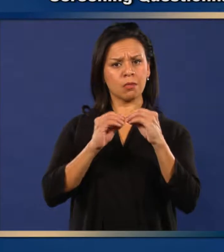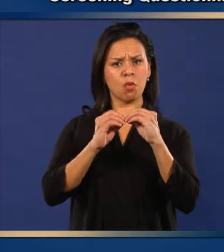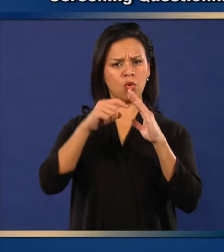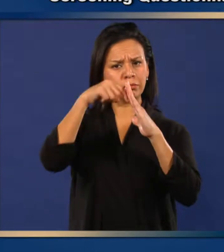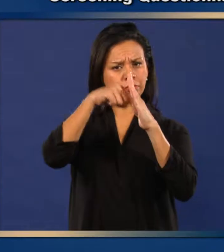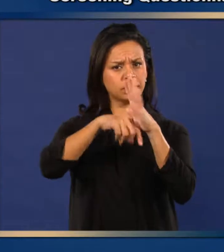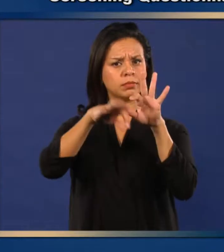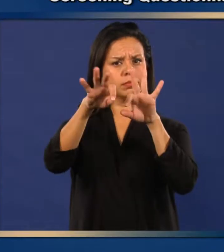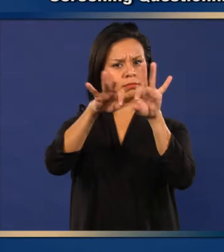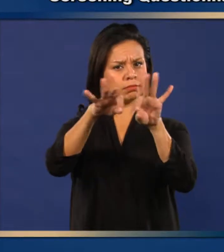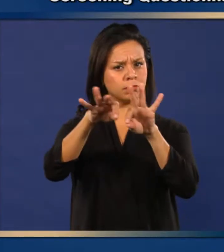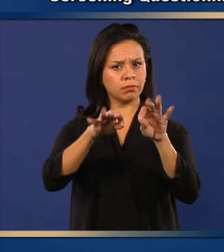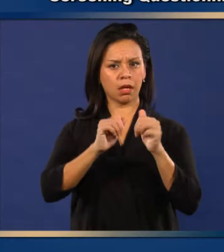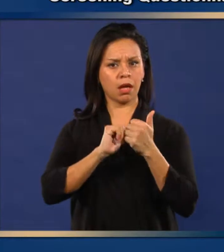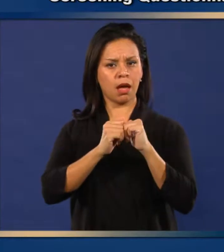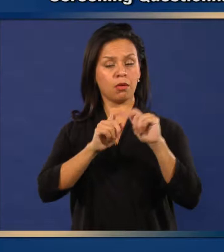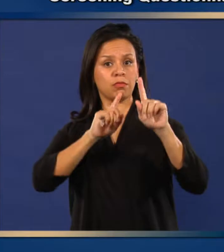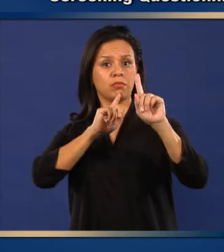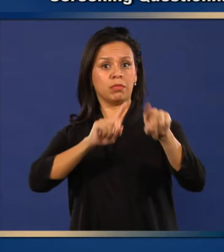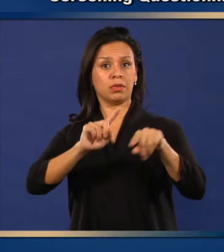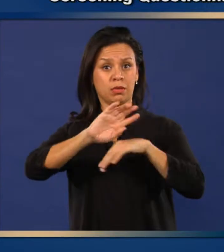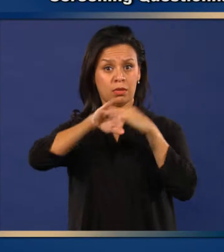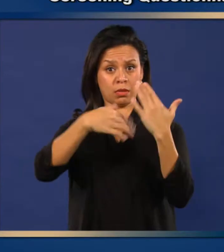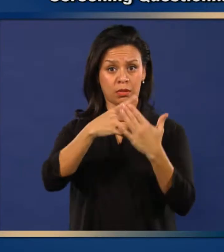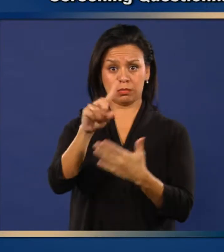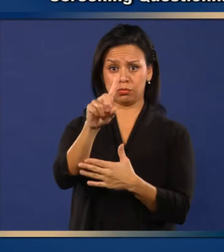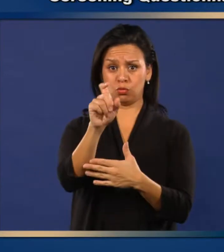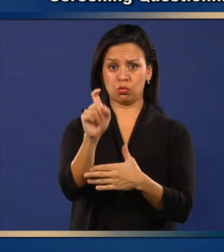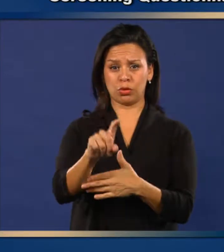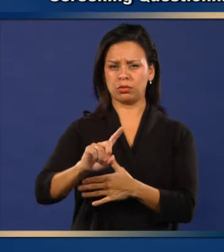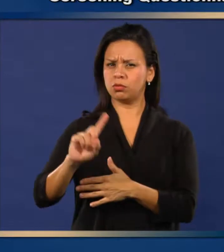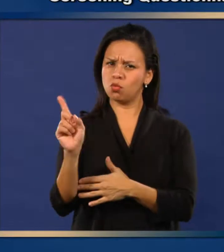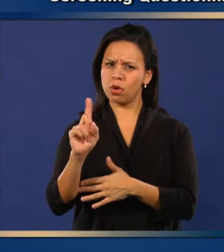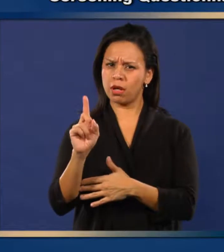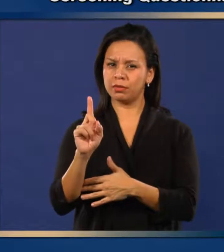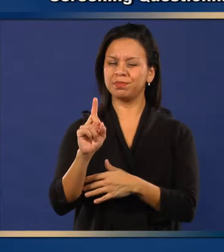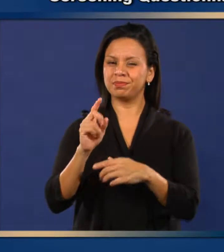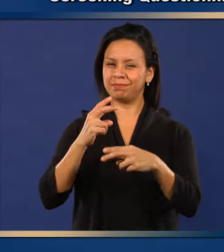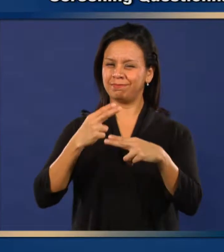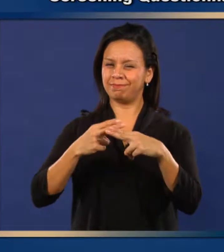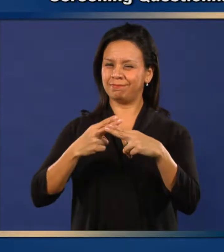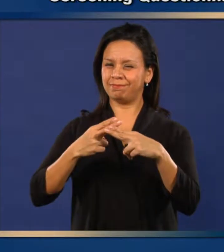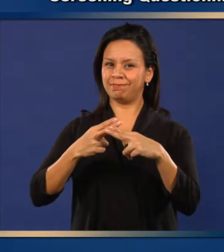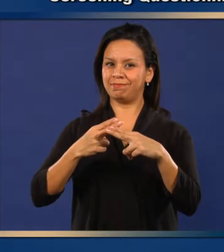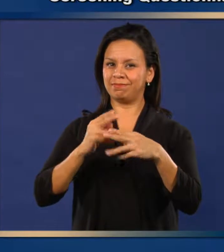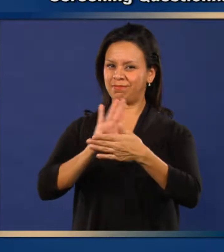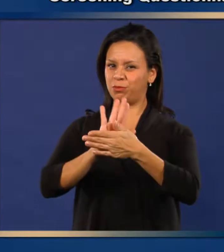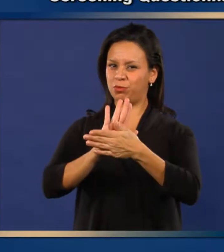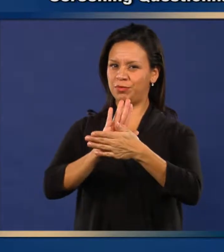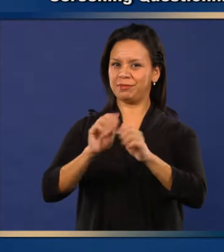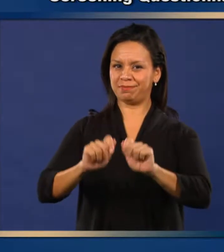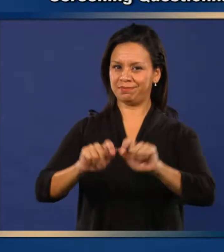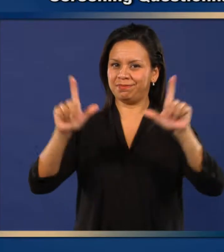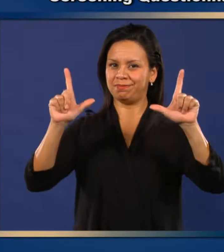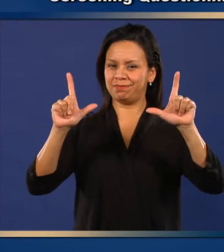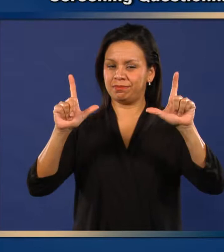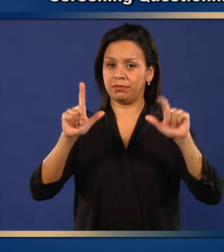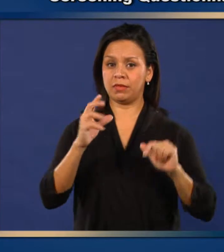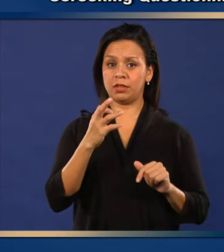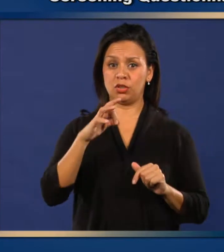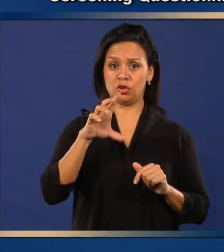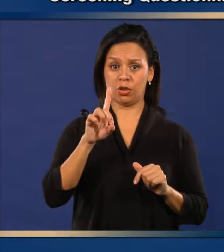Further explanation of how to answer the following questions appears in the video titled